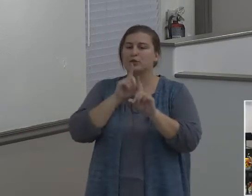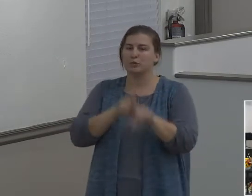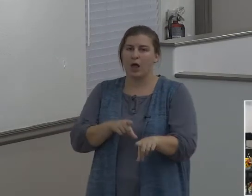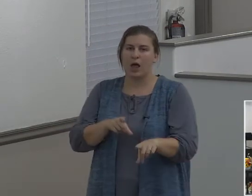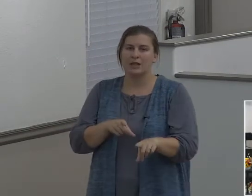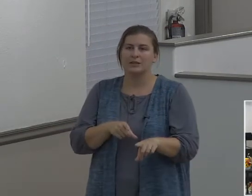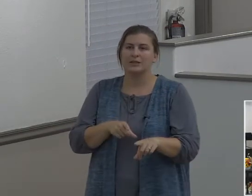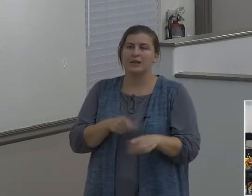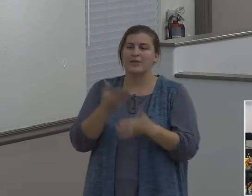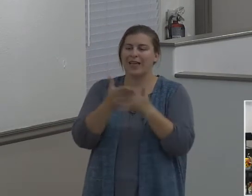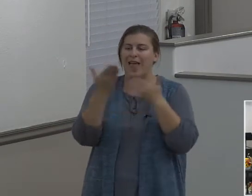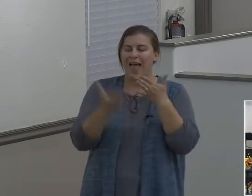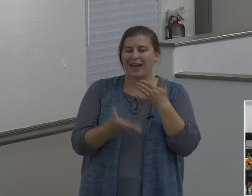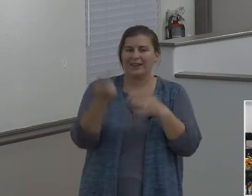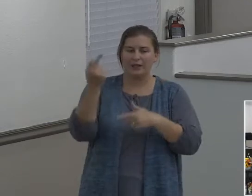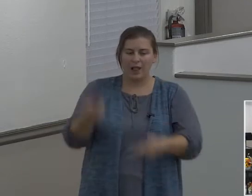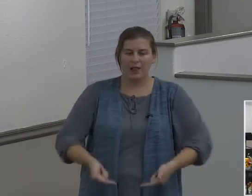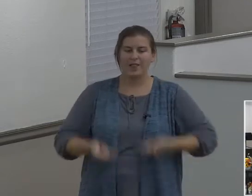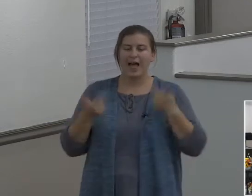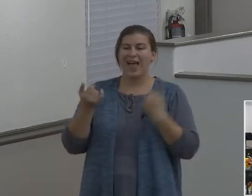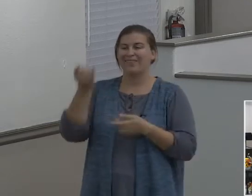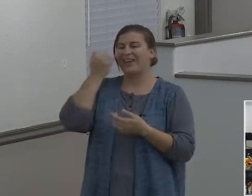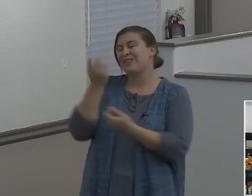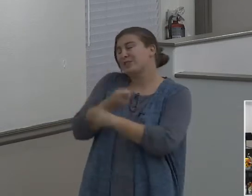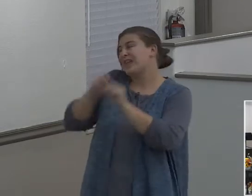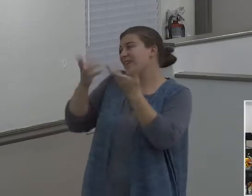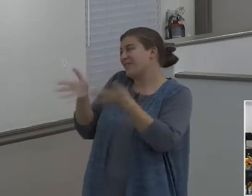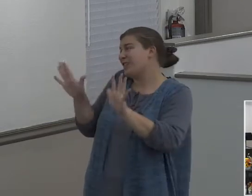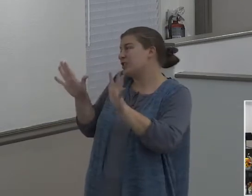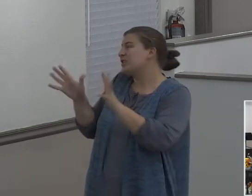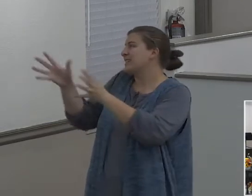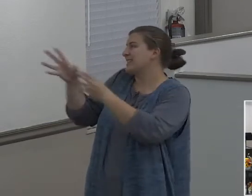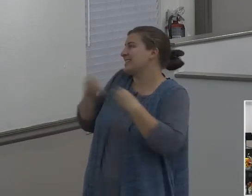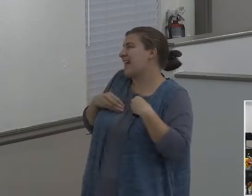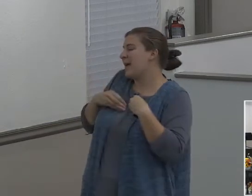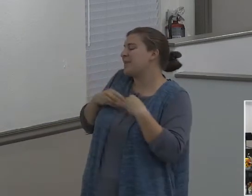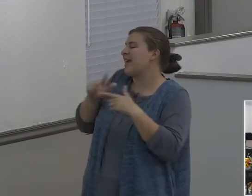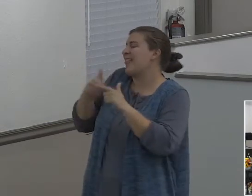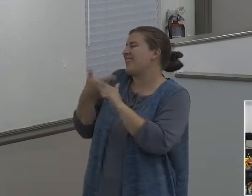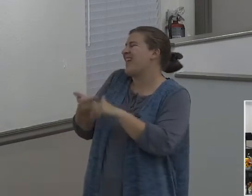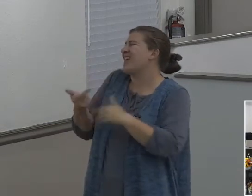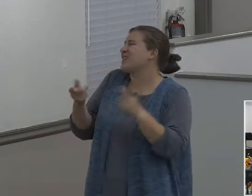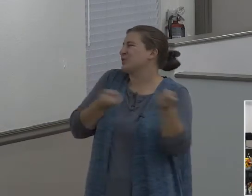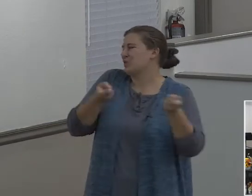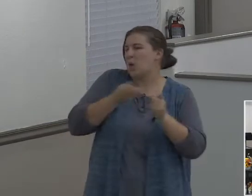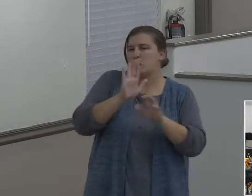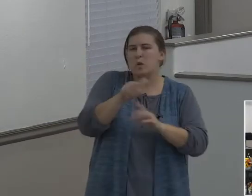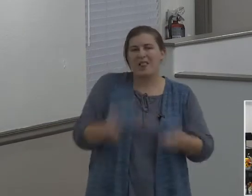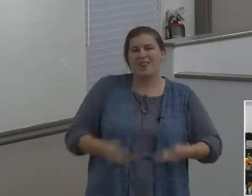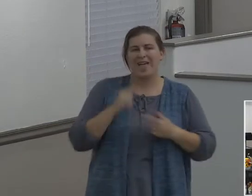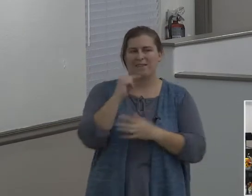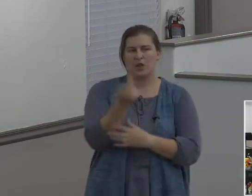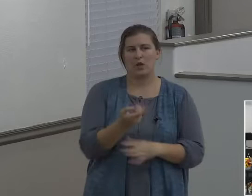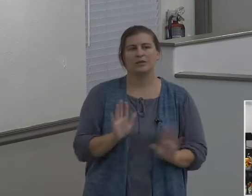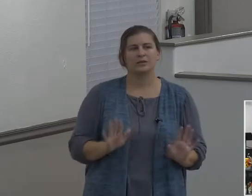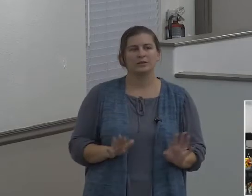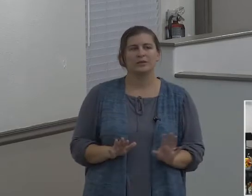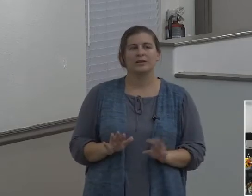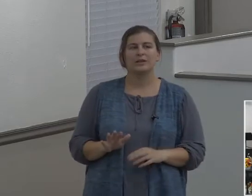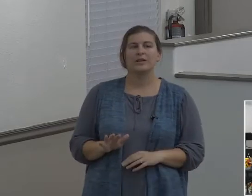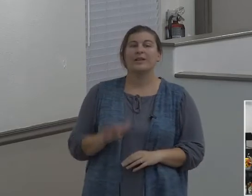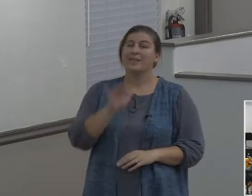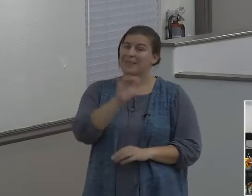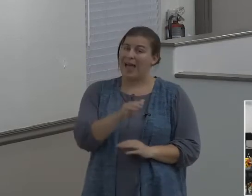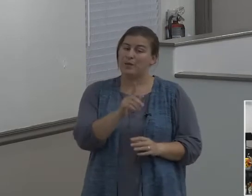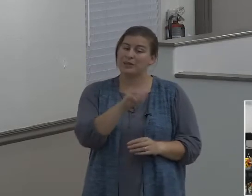you know, thank you very much, but I got a better idea on how I want to run my life. That's what Lot said. That's what